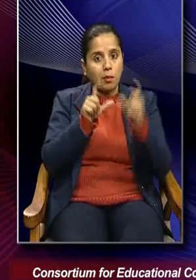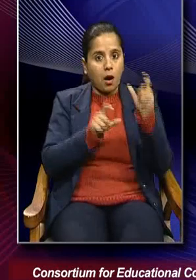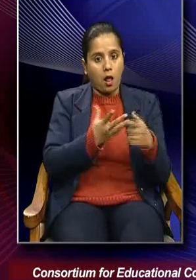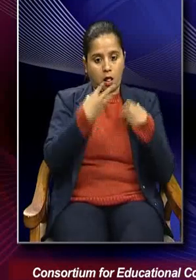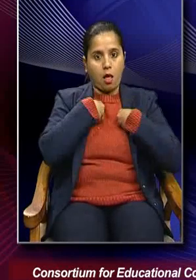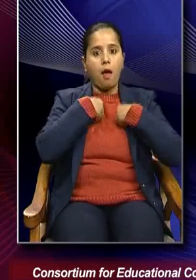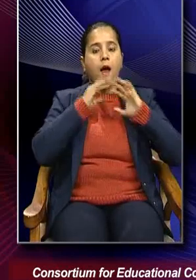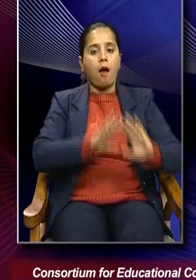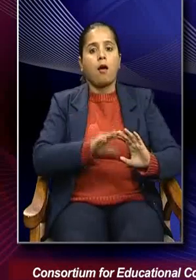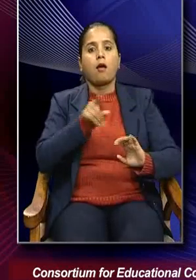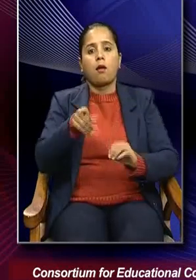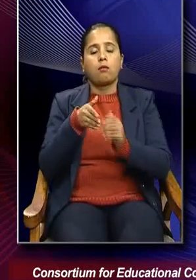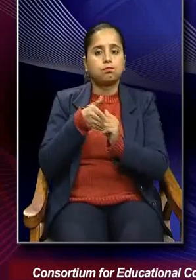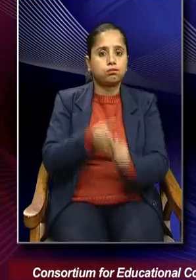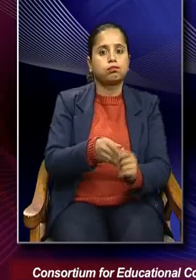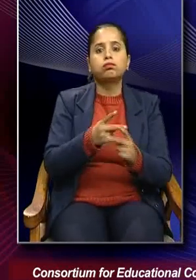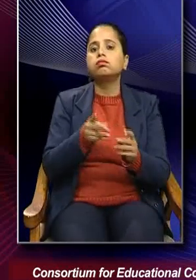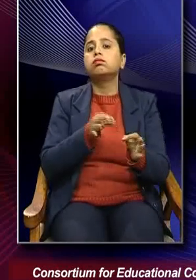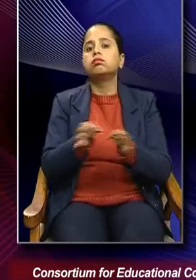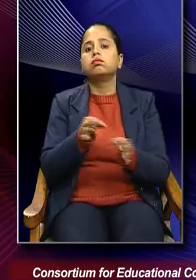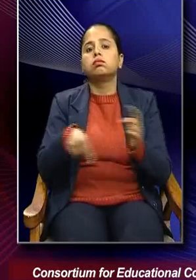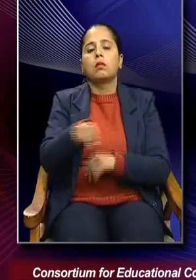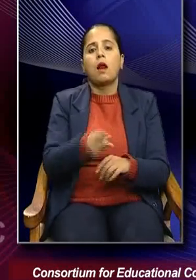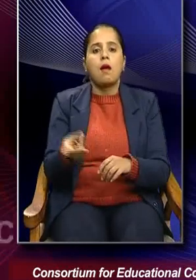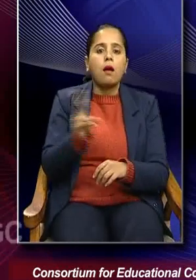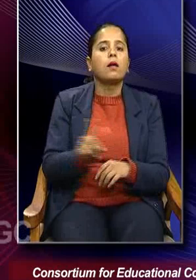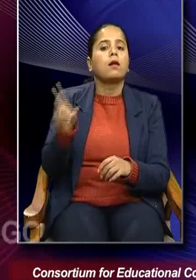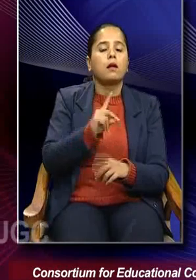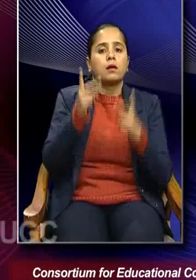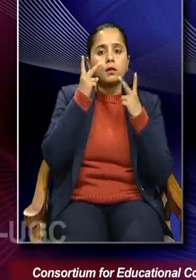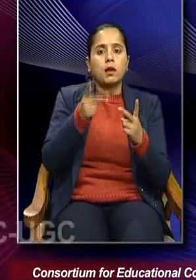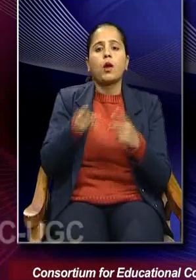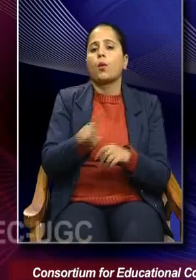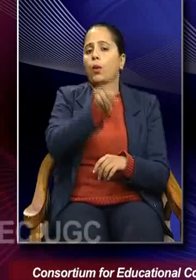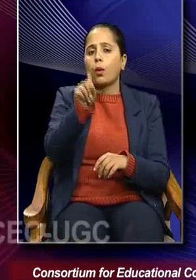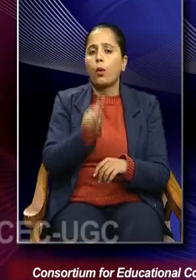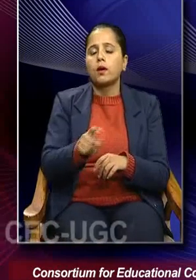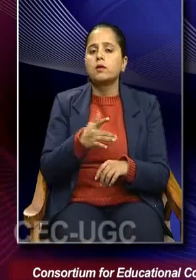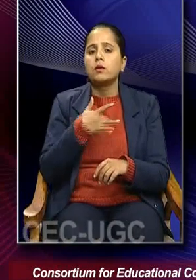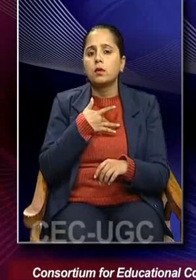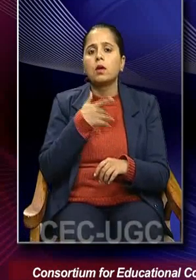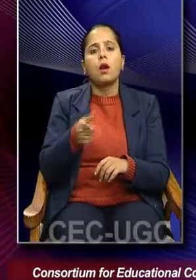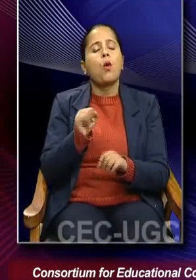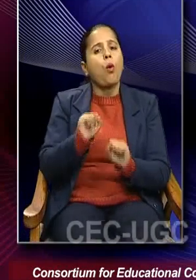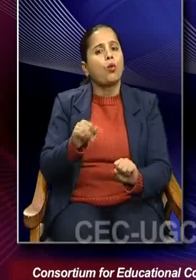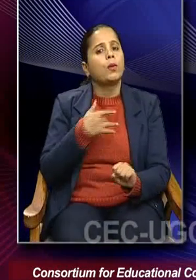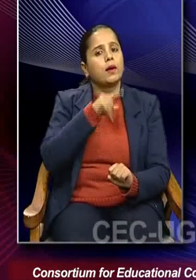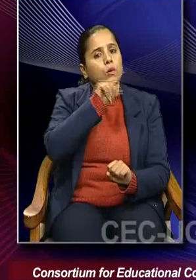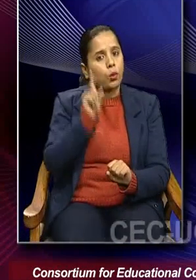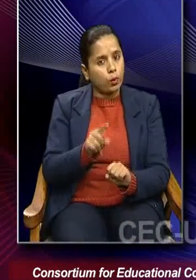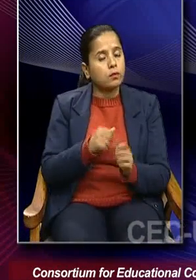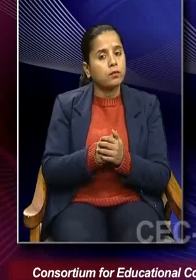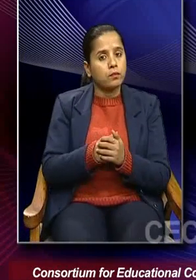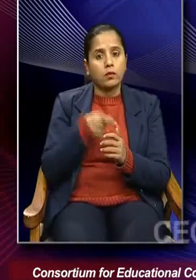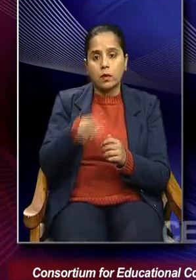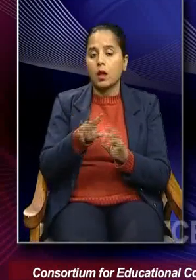that drives one compelling again and again to the questions that are its own. So, an